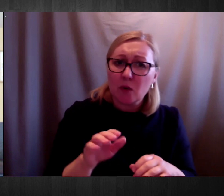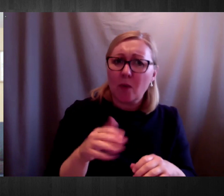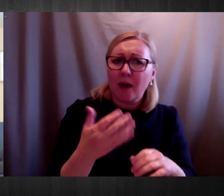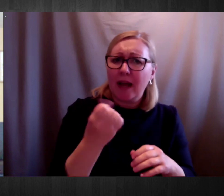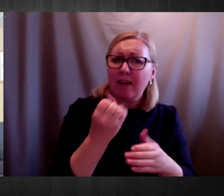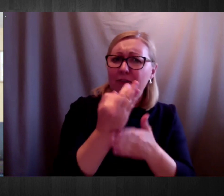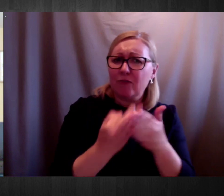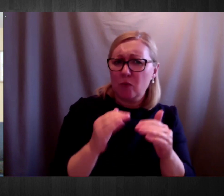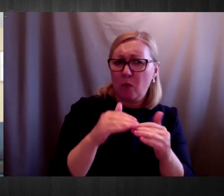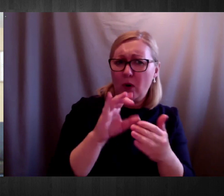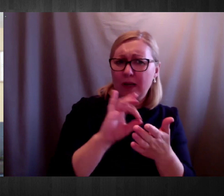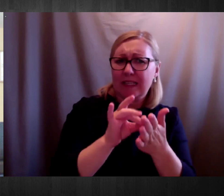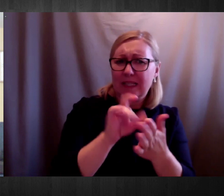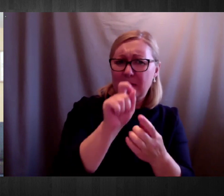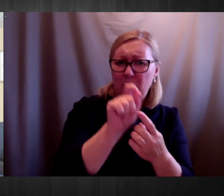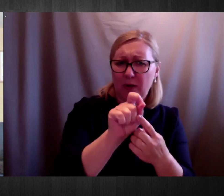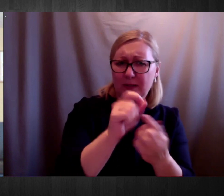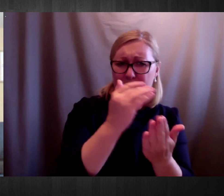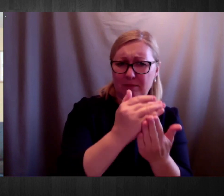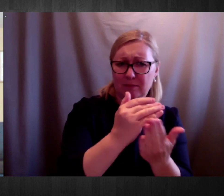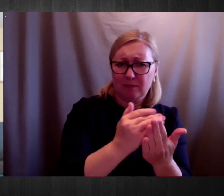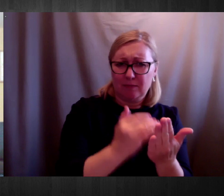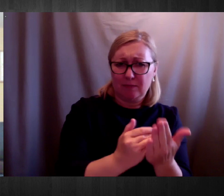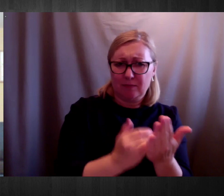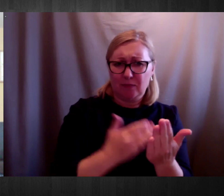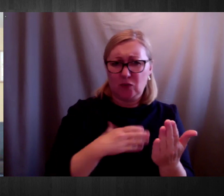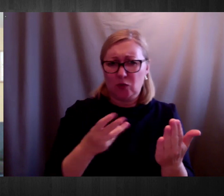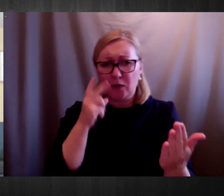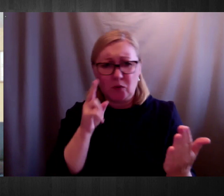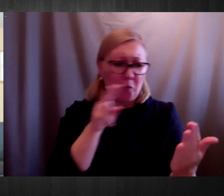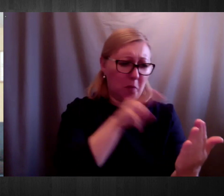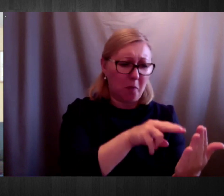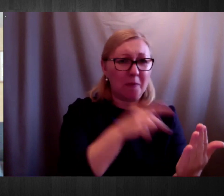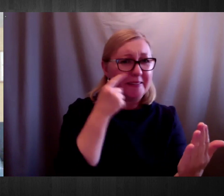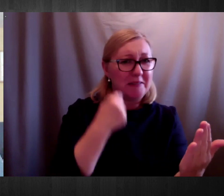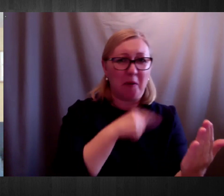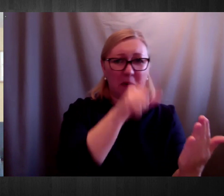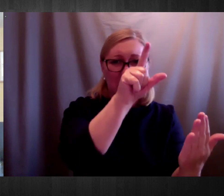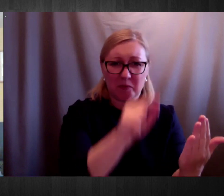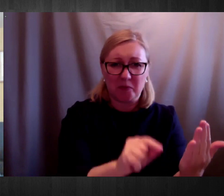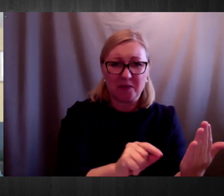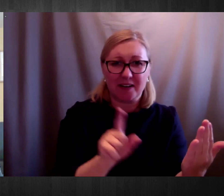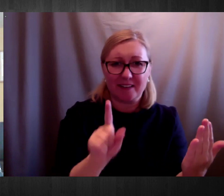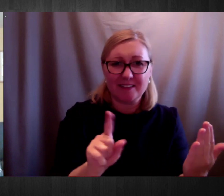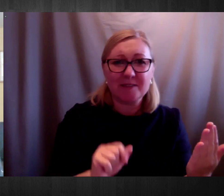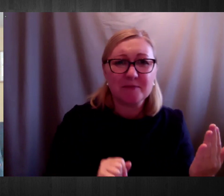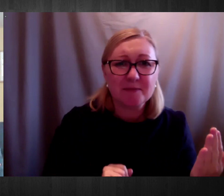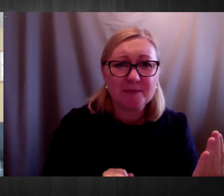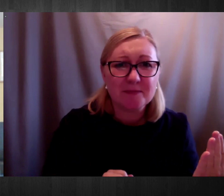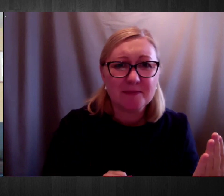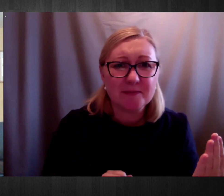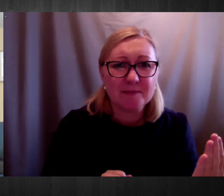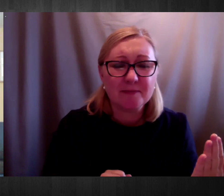my old desktop here. And I'm speaking to my laptop here.